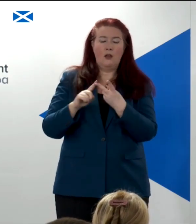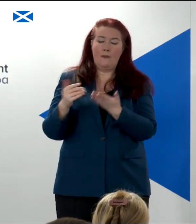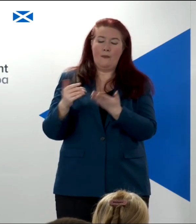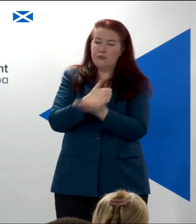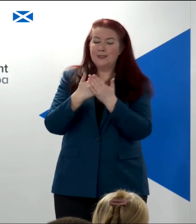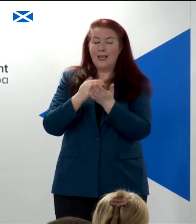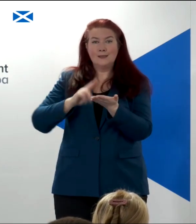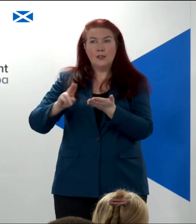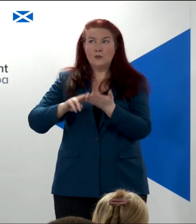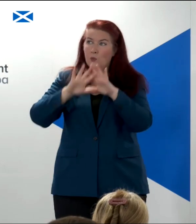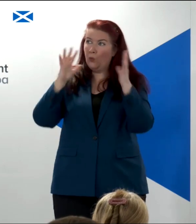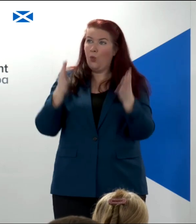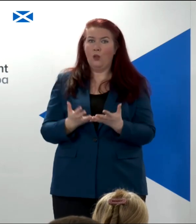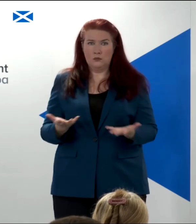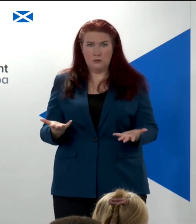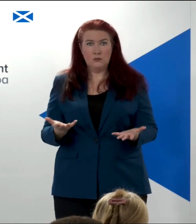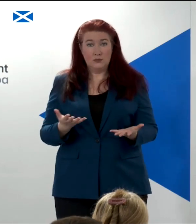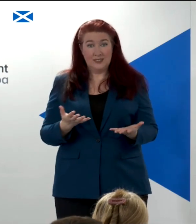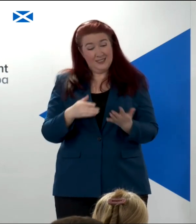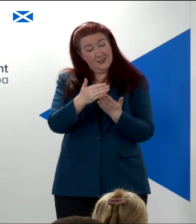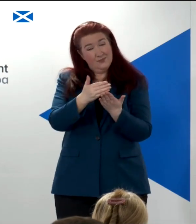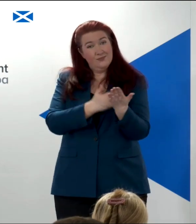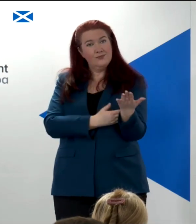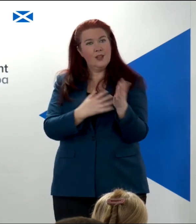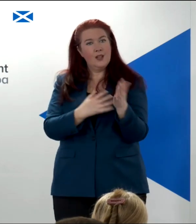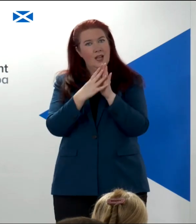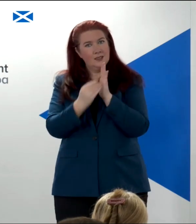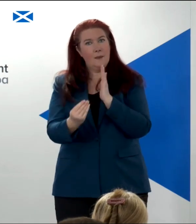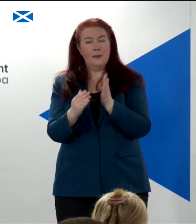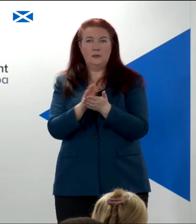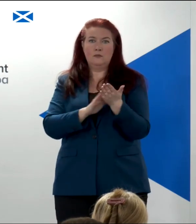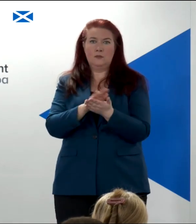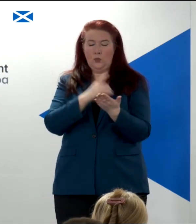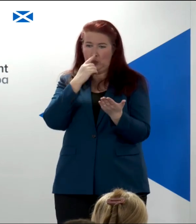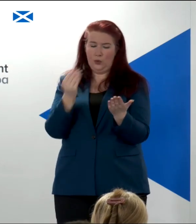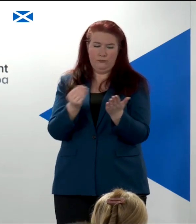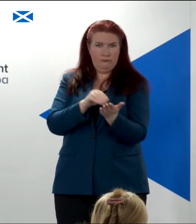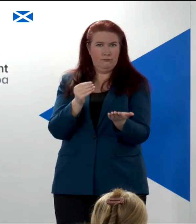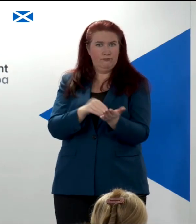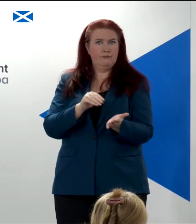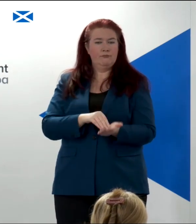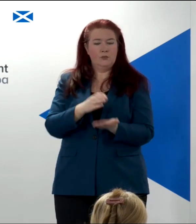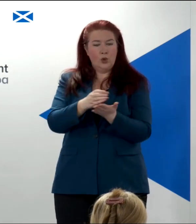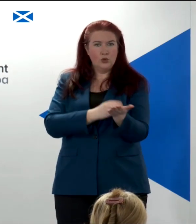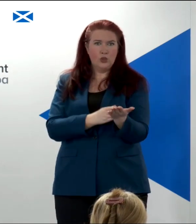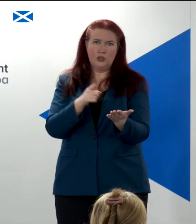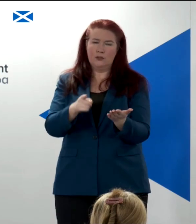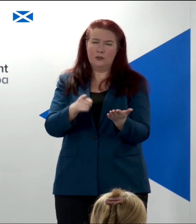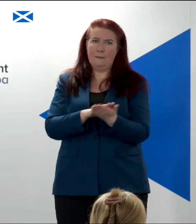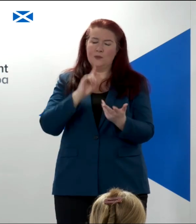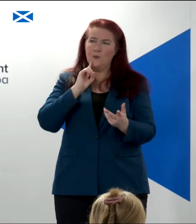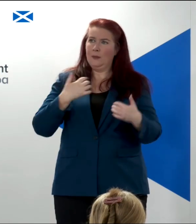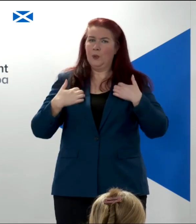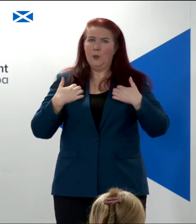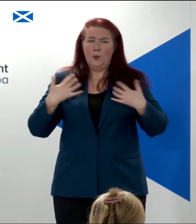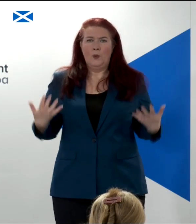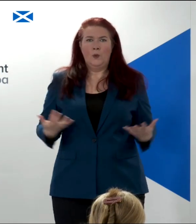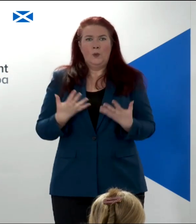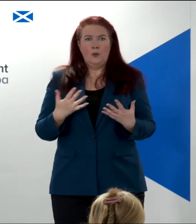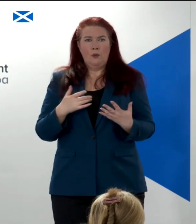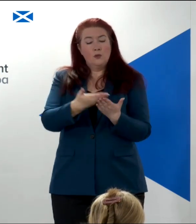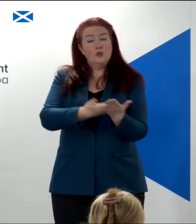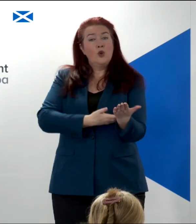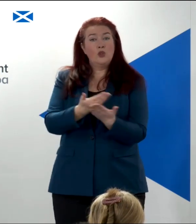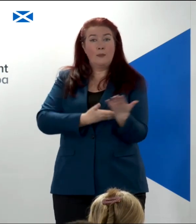those examples help to demonstrate, the very process of creating a constitution would be energising. It's a document that will be